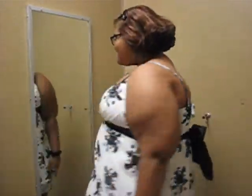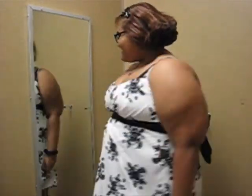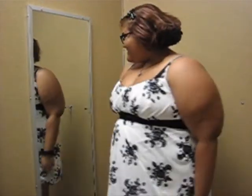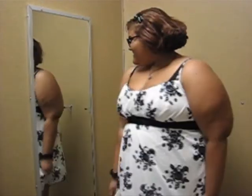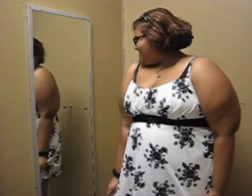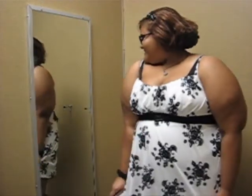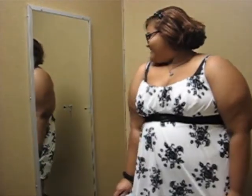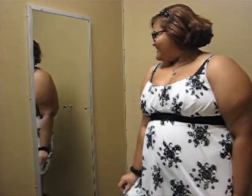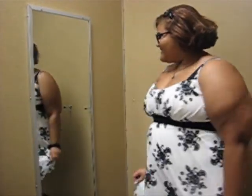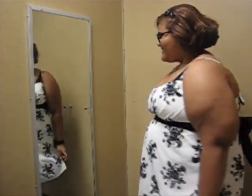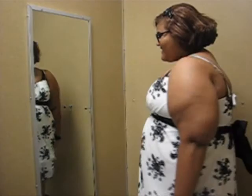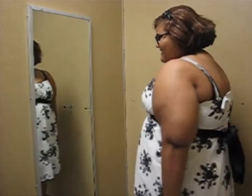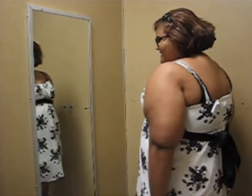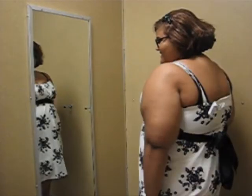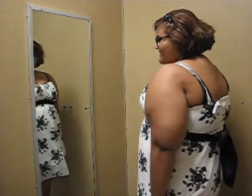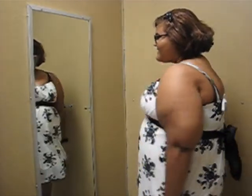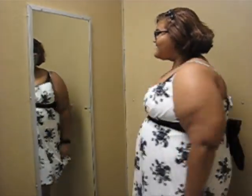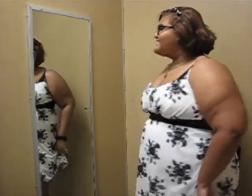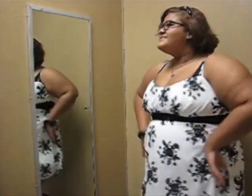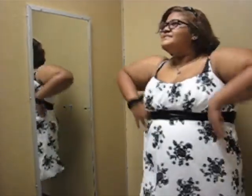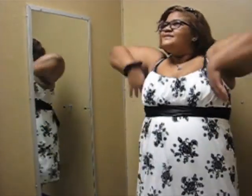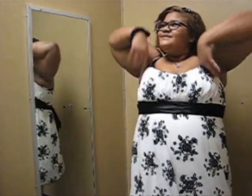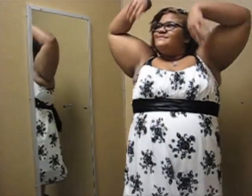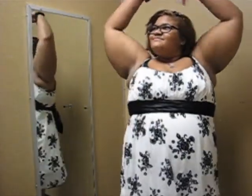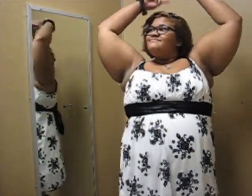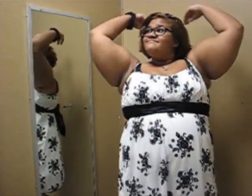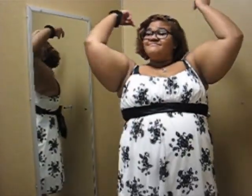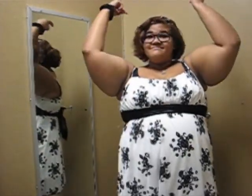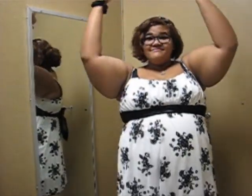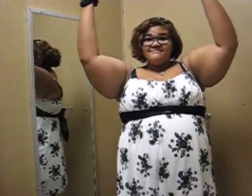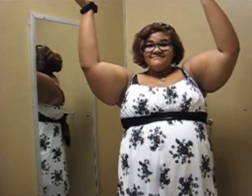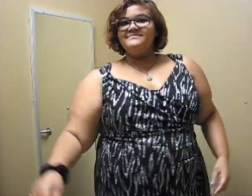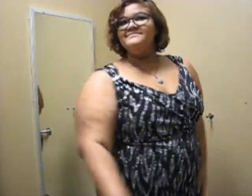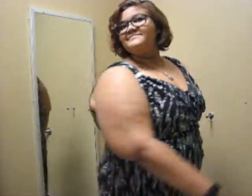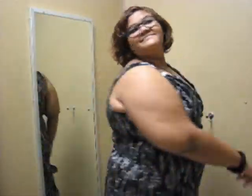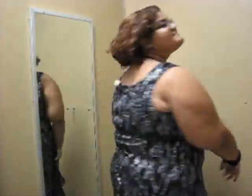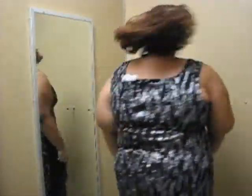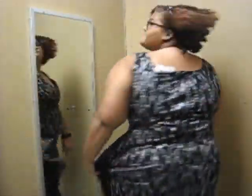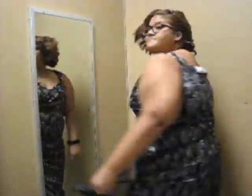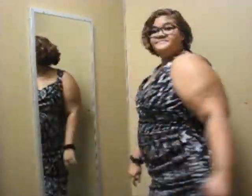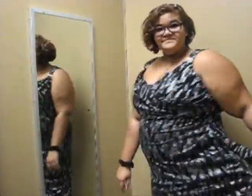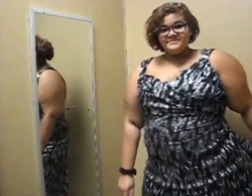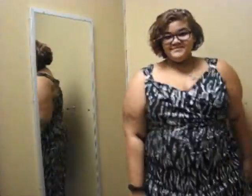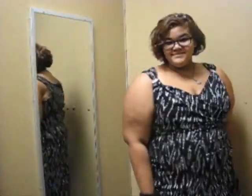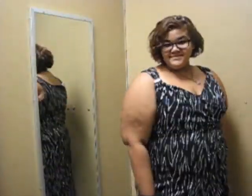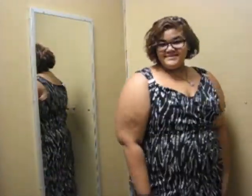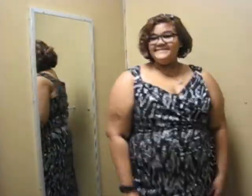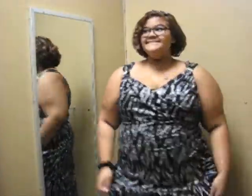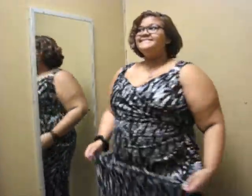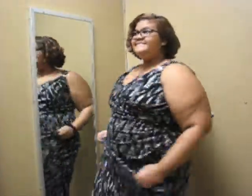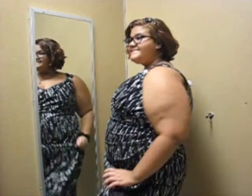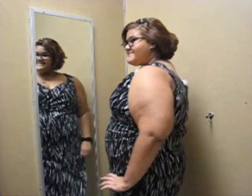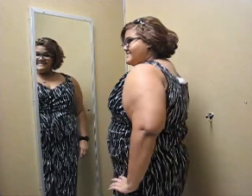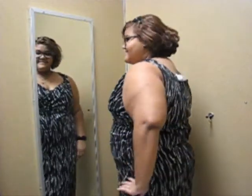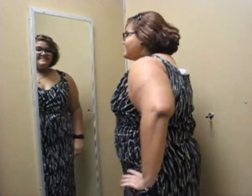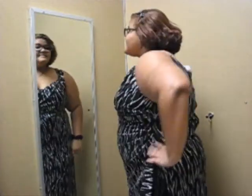life she wanted right So turn off all the lies Stressed up, just like a movie star At all the